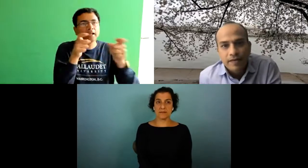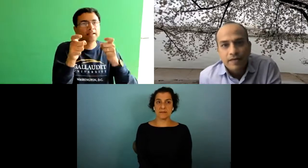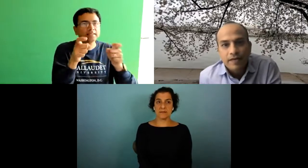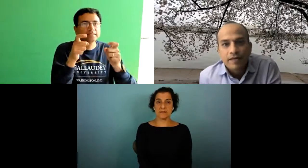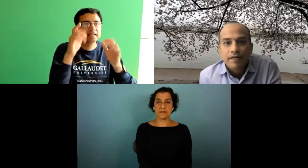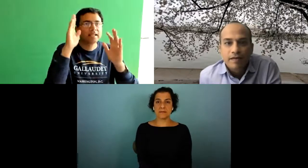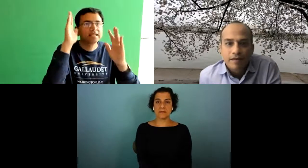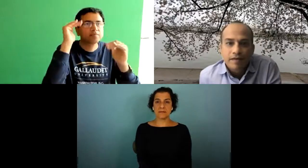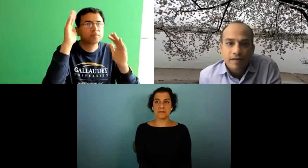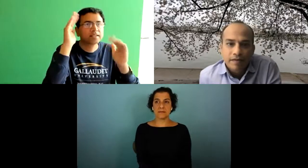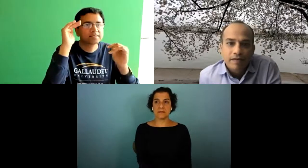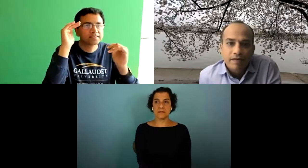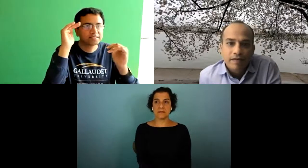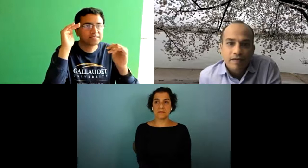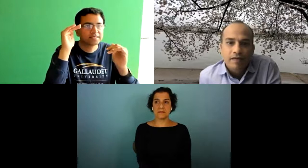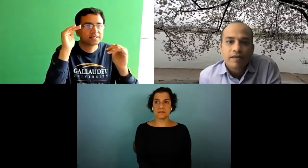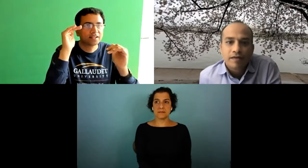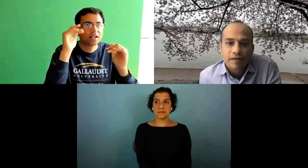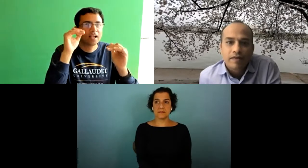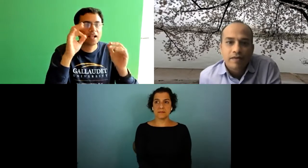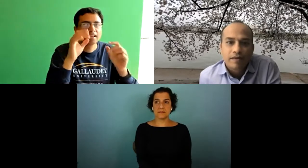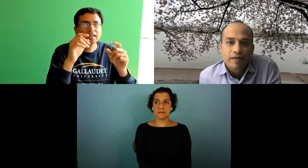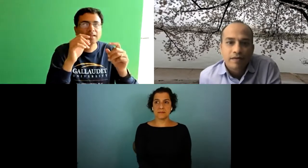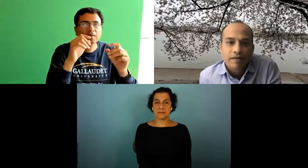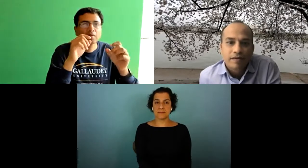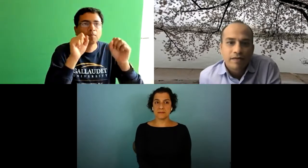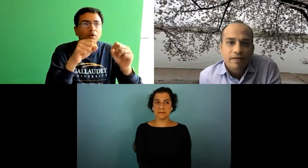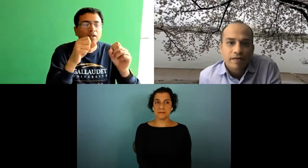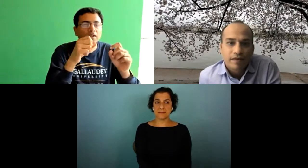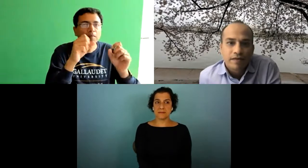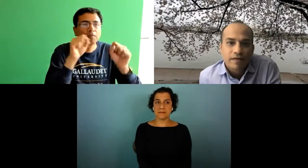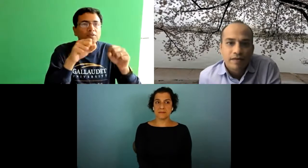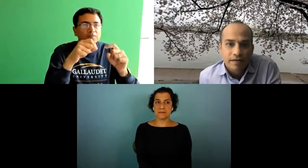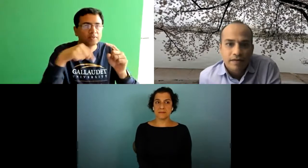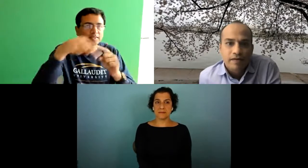well i think again here this is about managing expectations